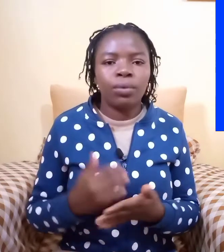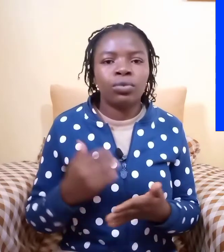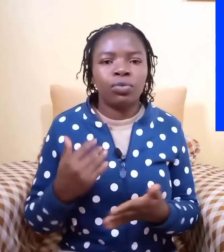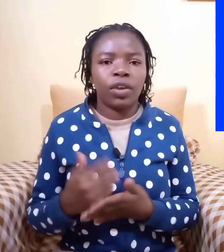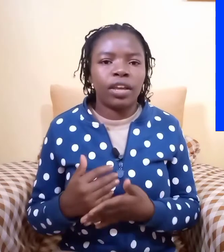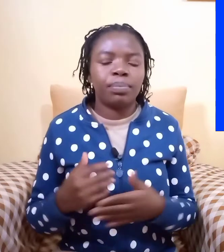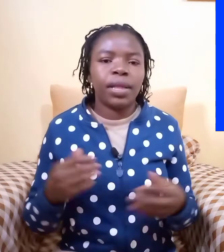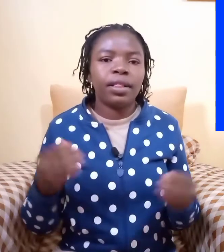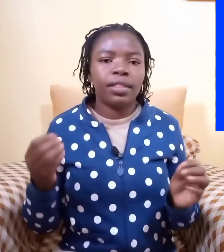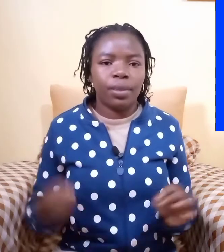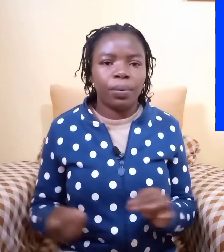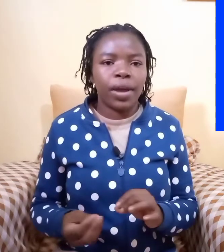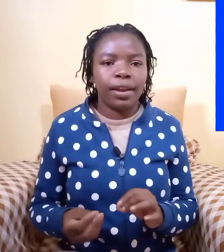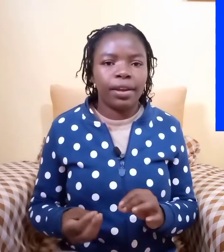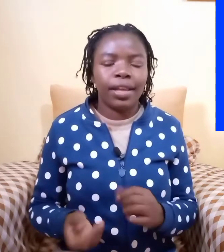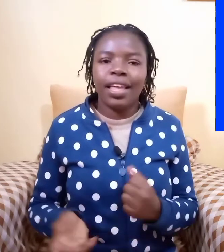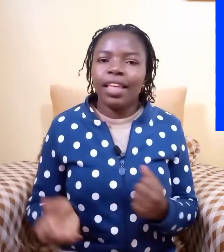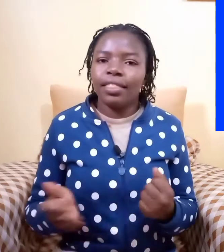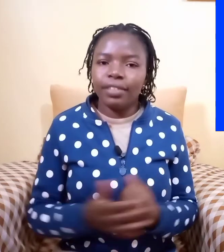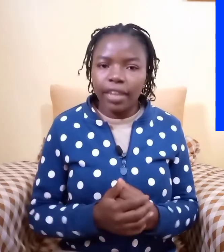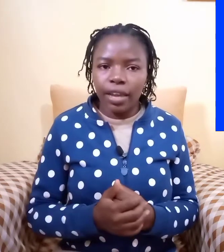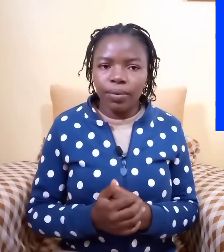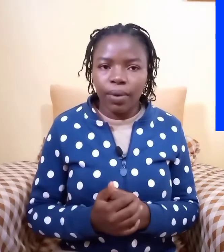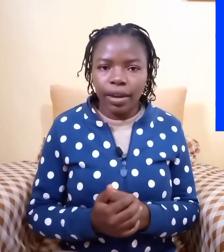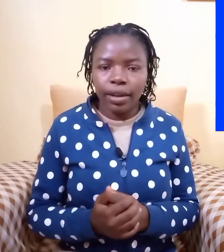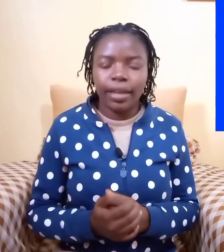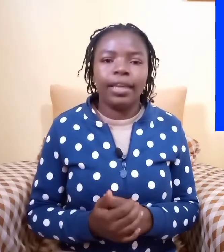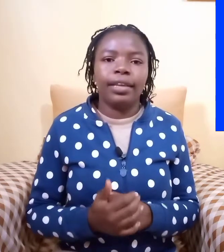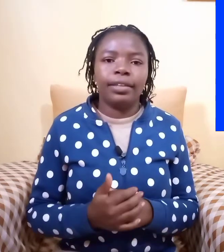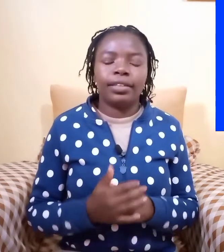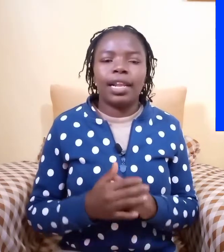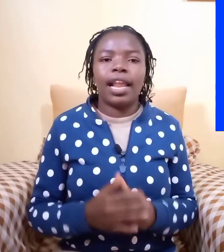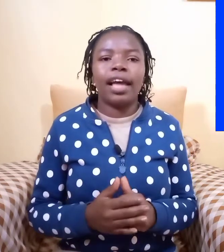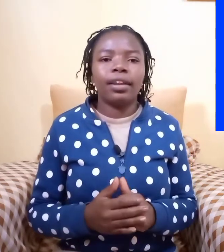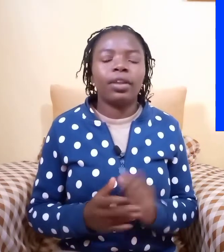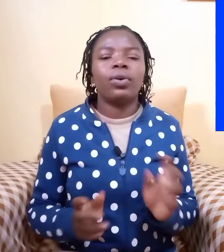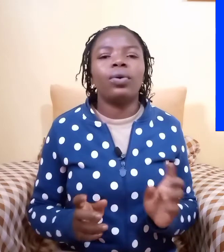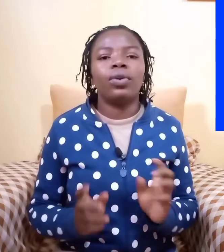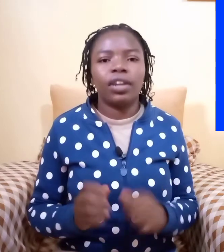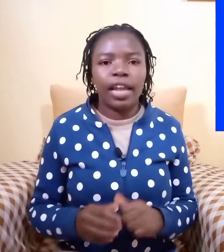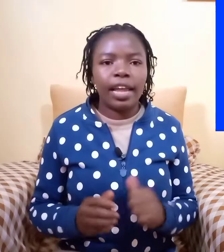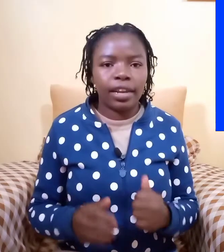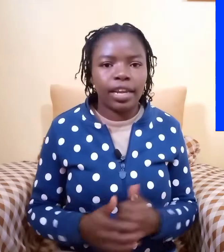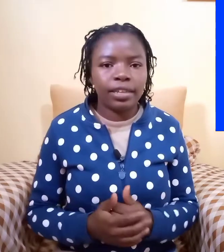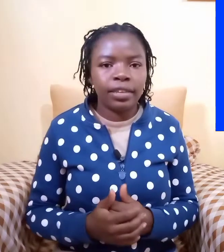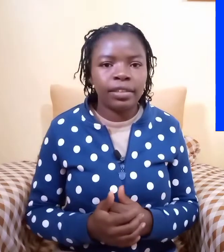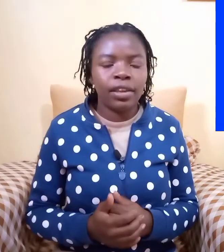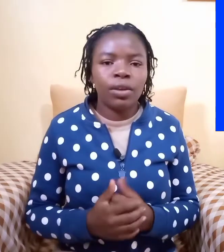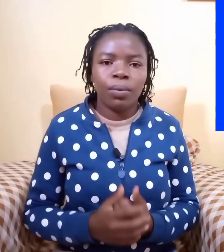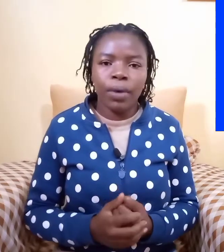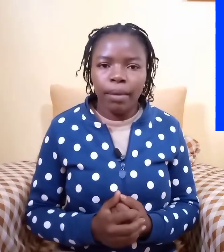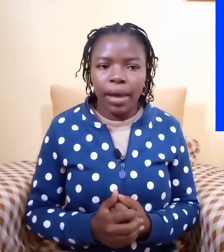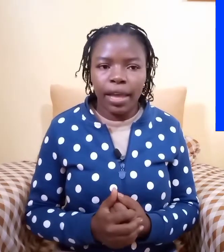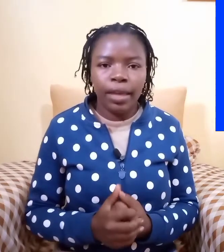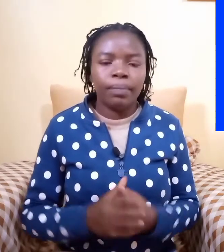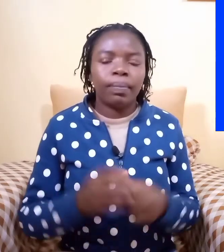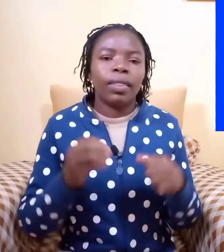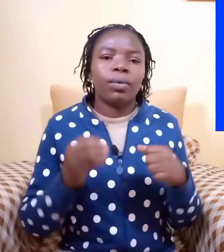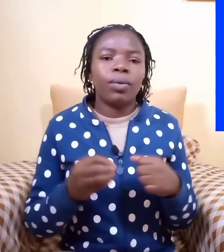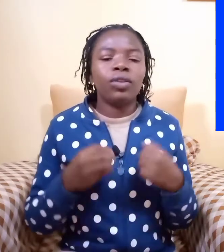to fingerspell the word the second one is learn or learn letters whereby when